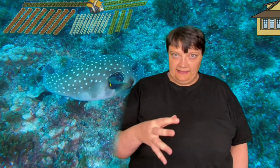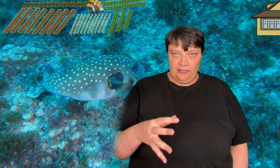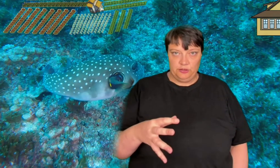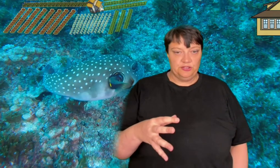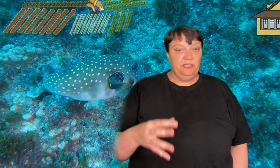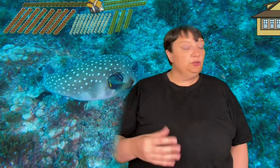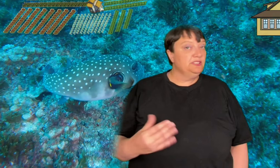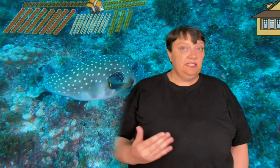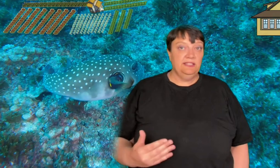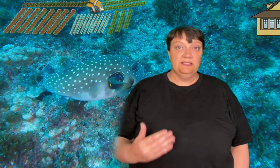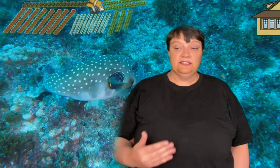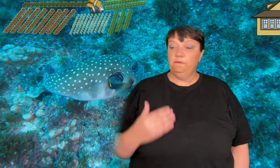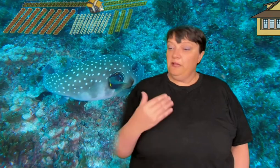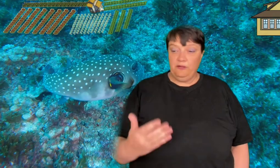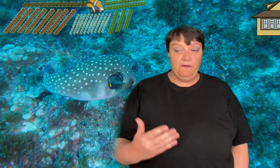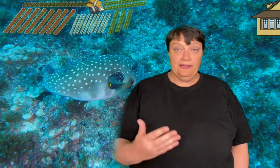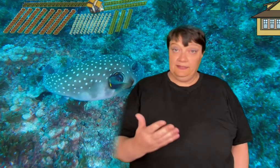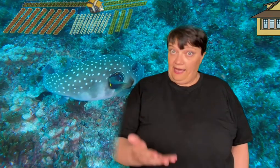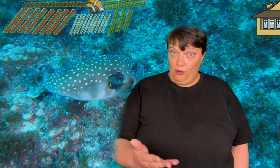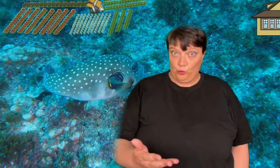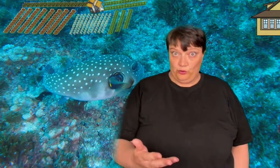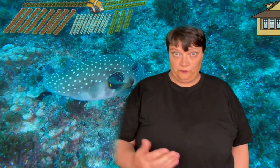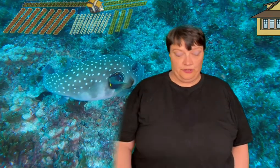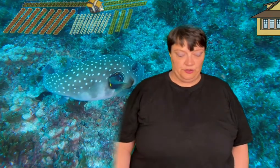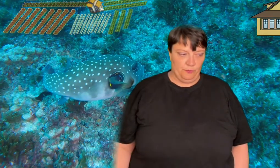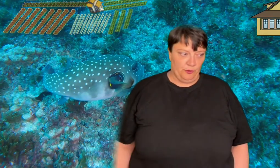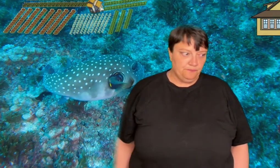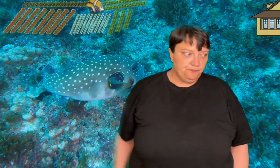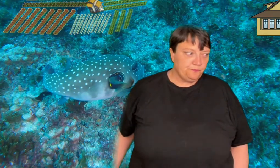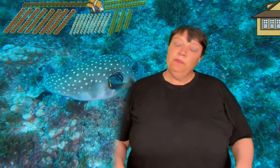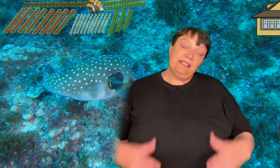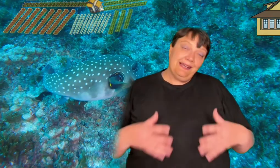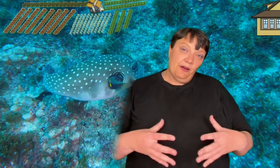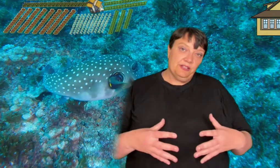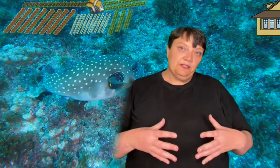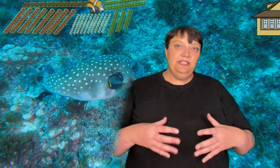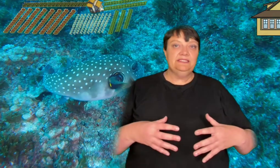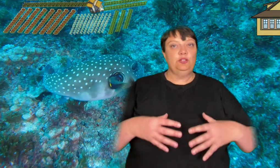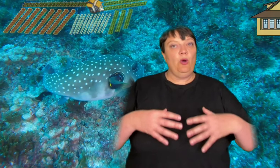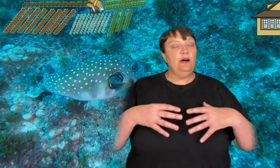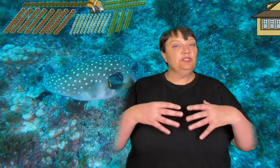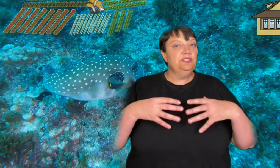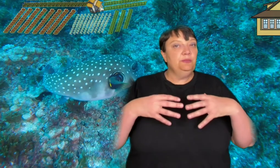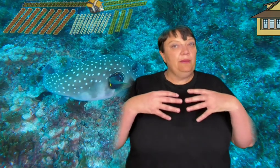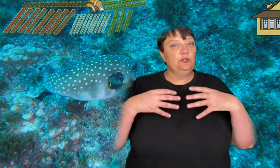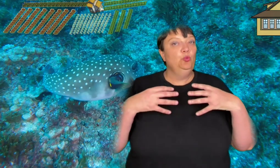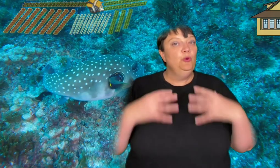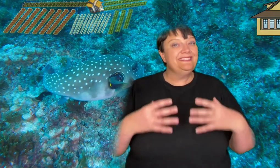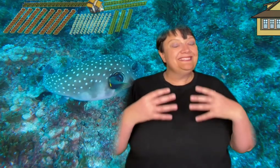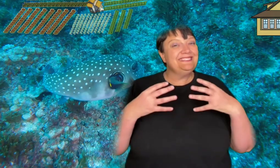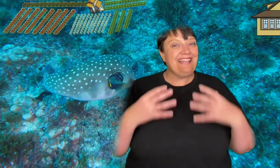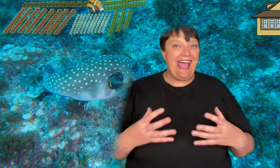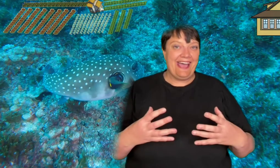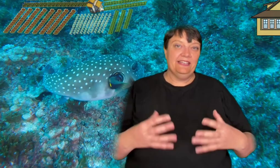and atlantic oceans meet you can see that this is very valid in our world for example. But current means that your houses need to be able to